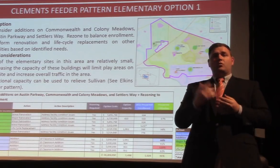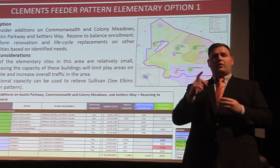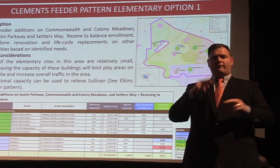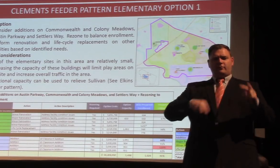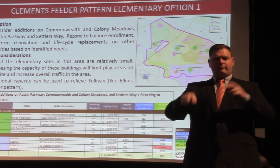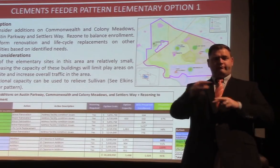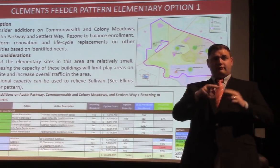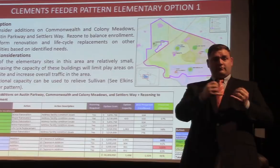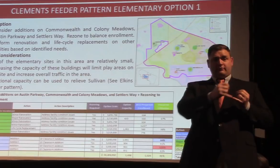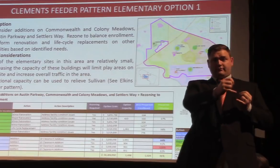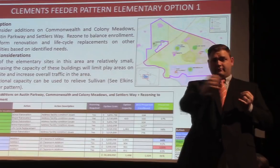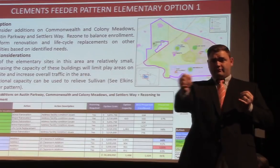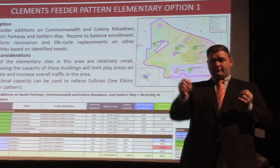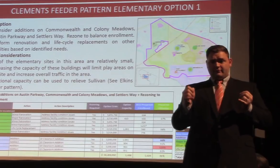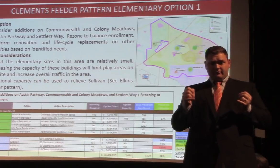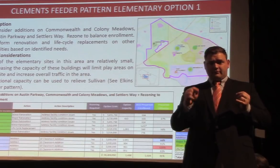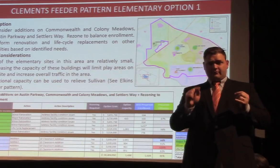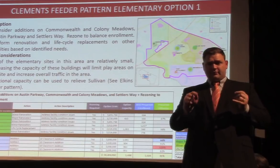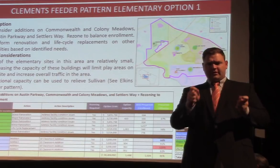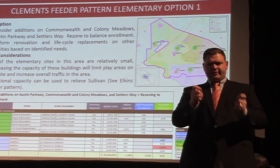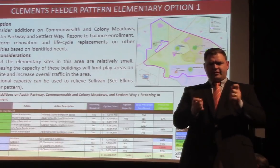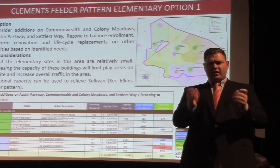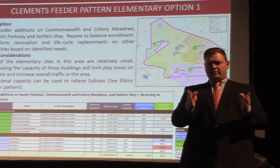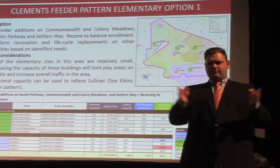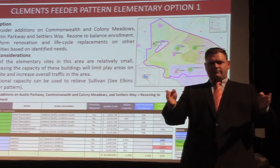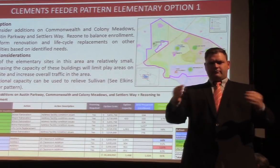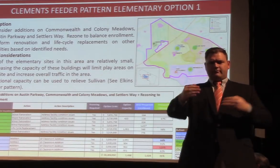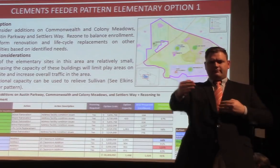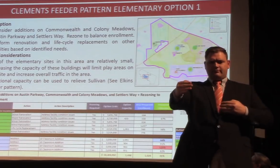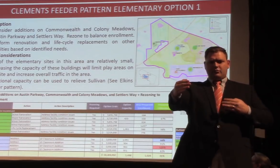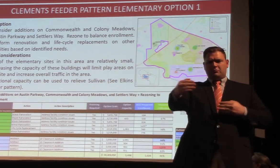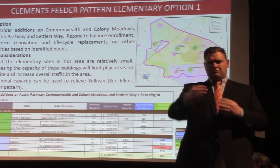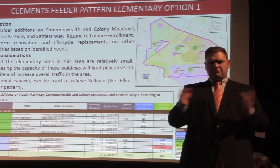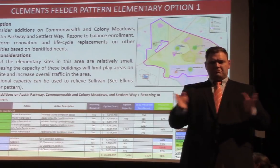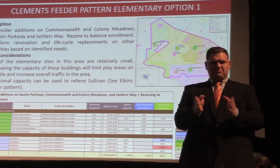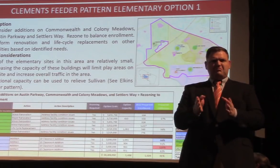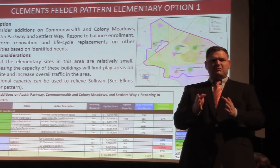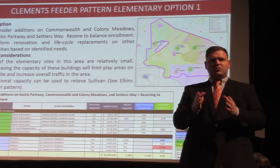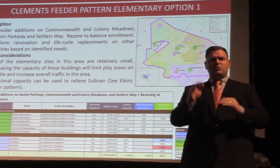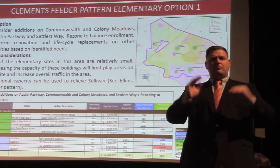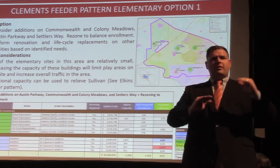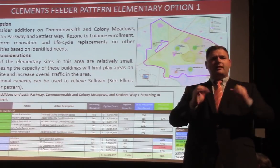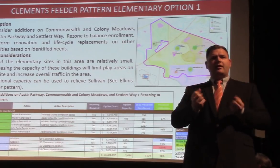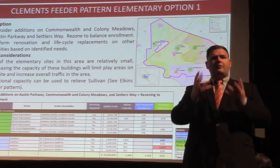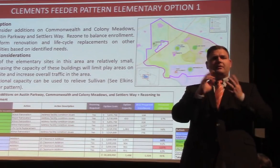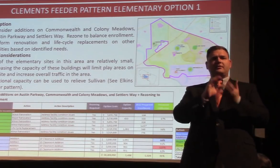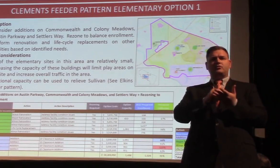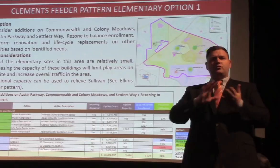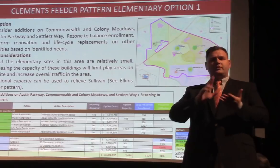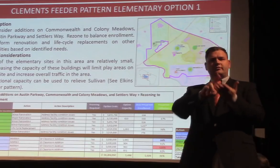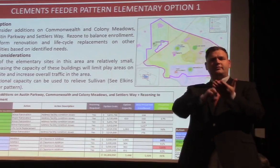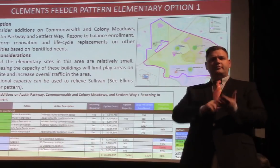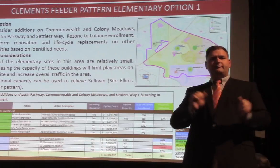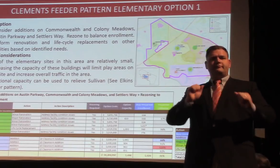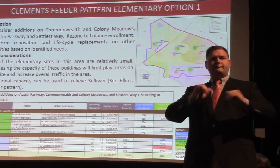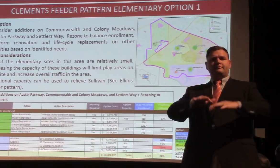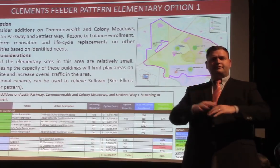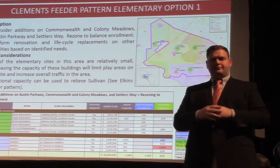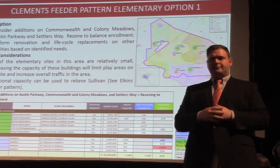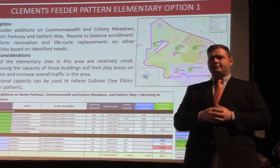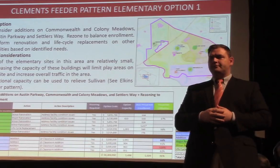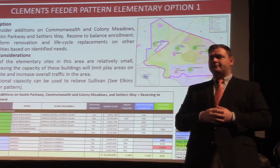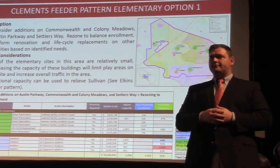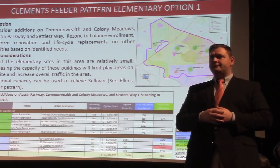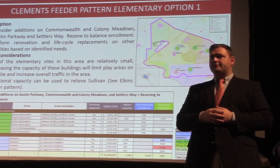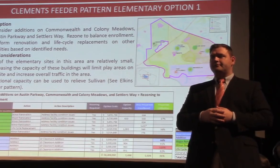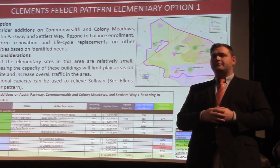or rezoning within the feeder pattern to balance that enrollment. And so that's just something to consider here. Other considerations, all